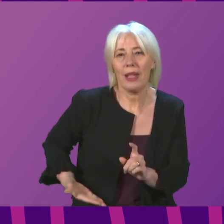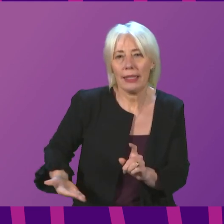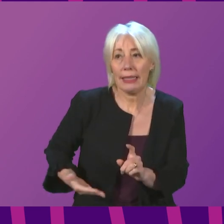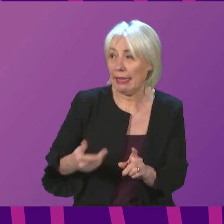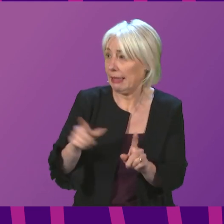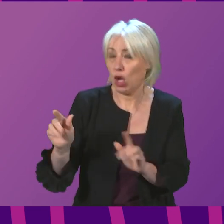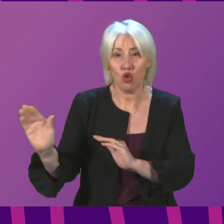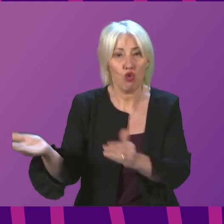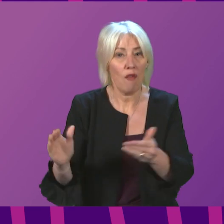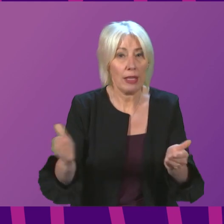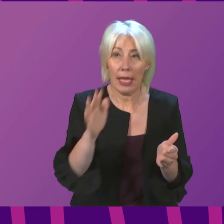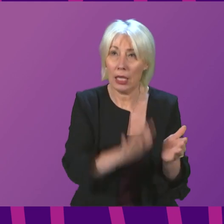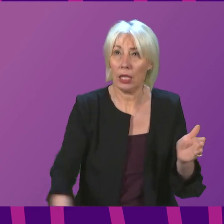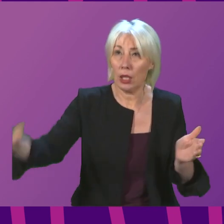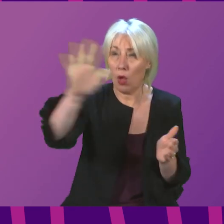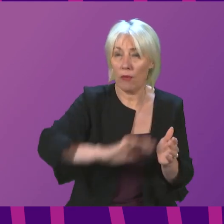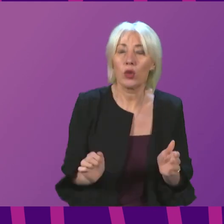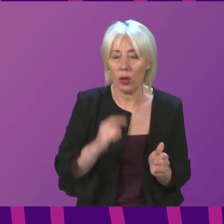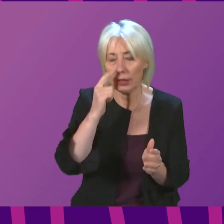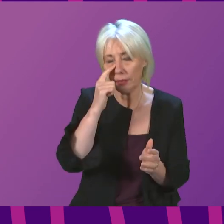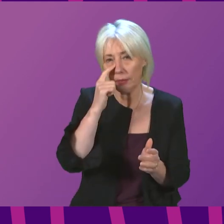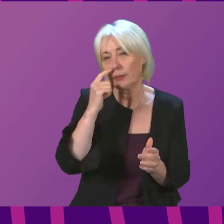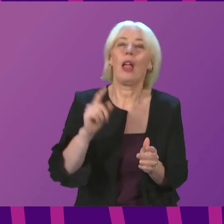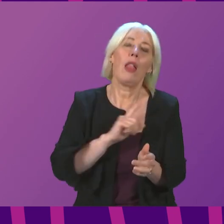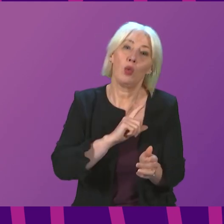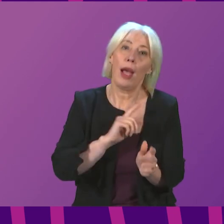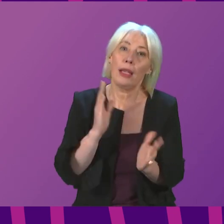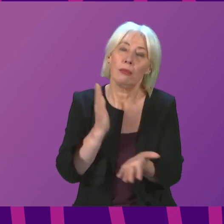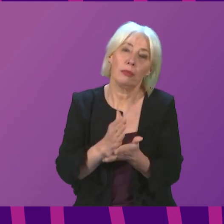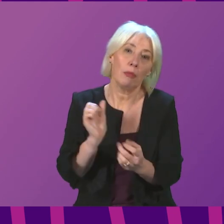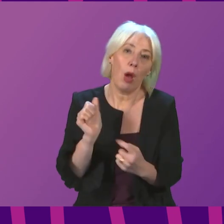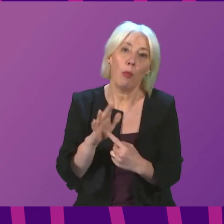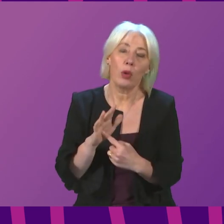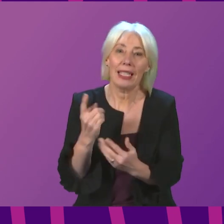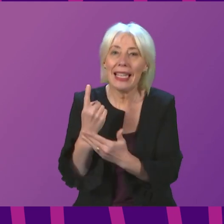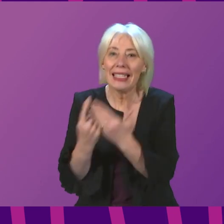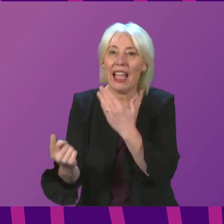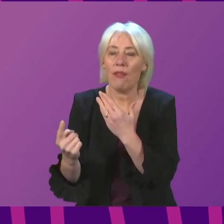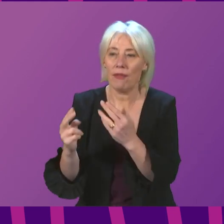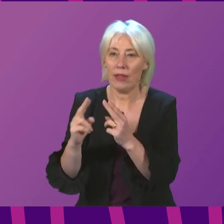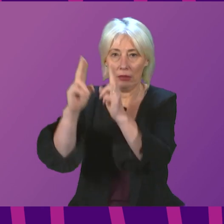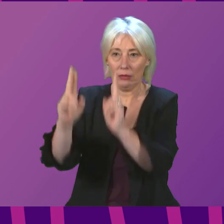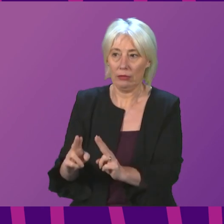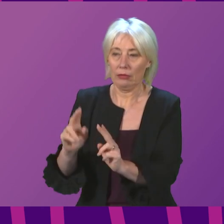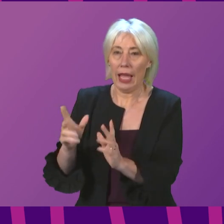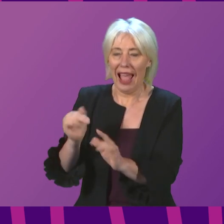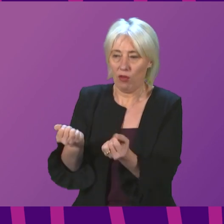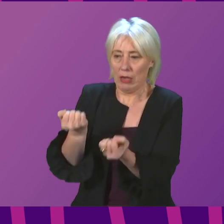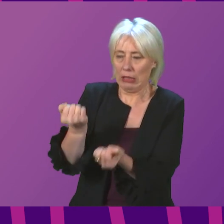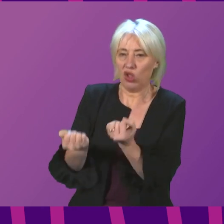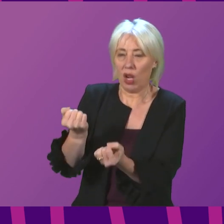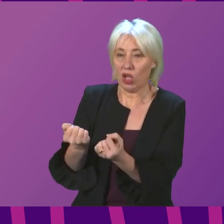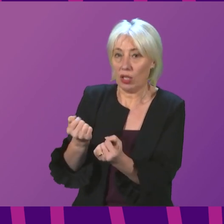across the country, which is why it is important that we make the self-isolation rules more proportionate if we can.